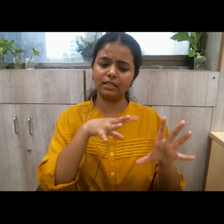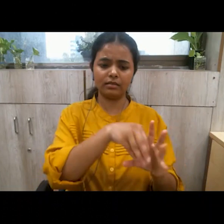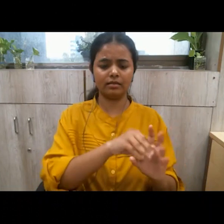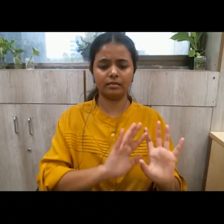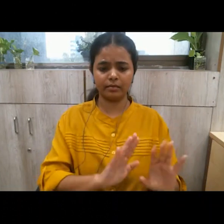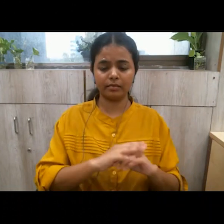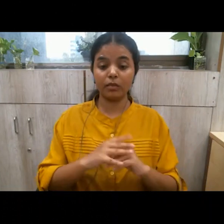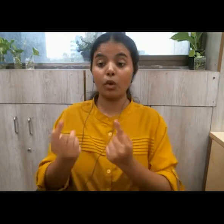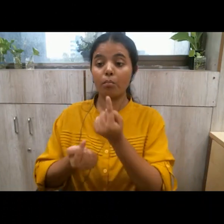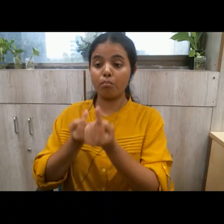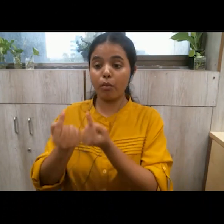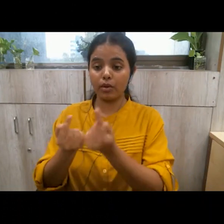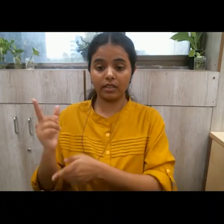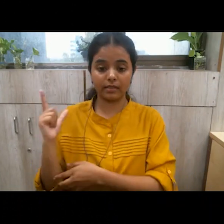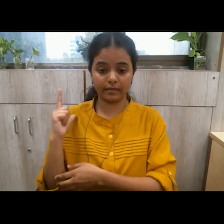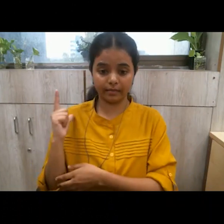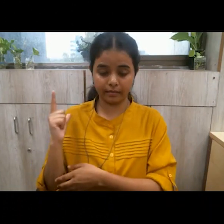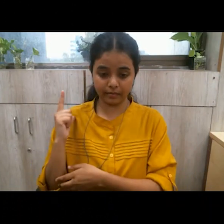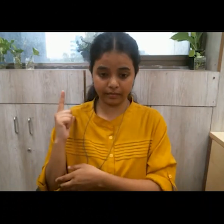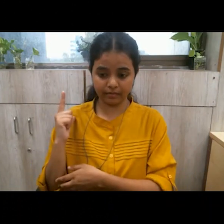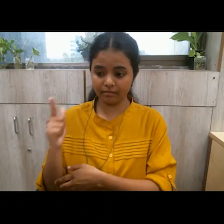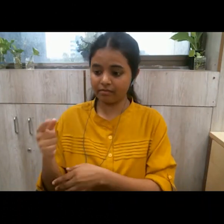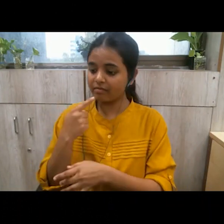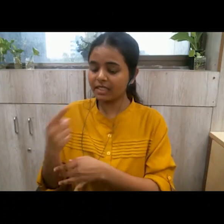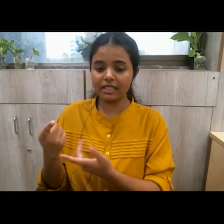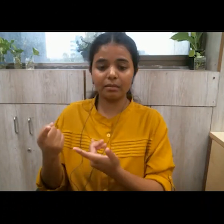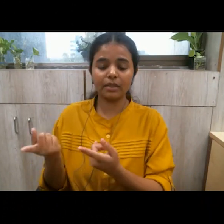political leader is an oxymoron